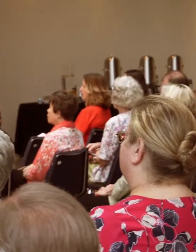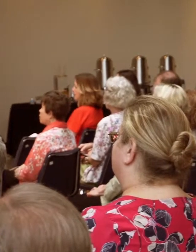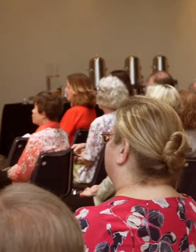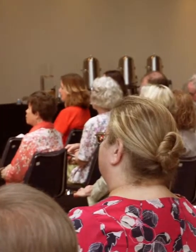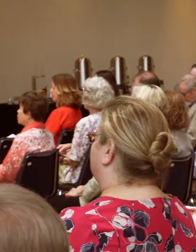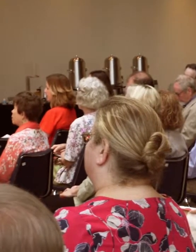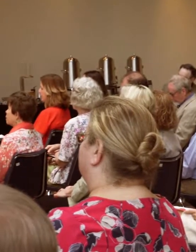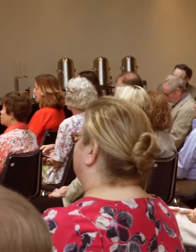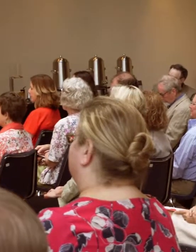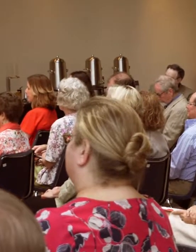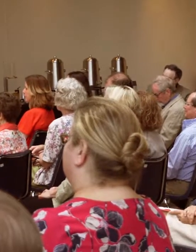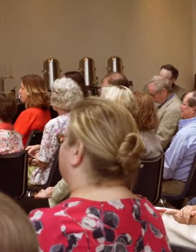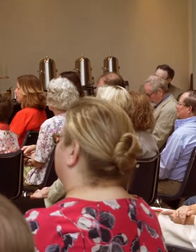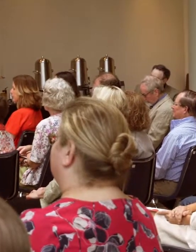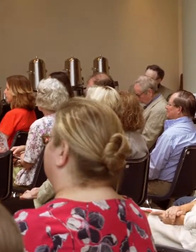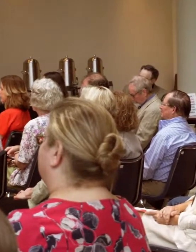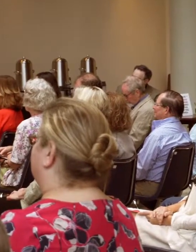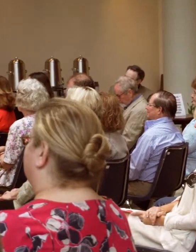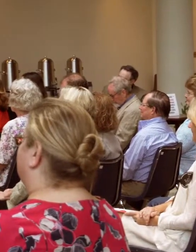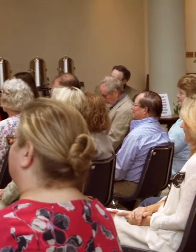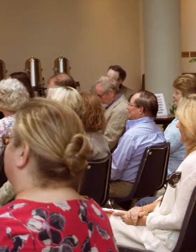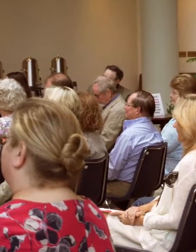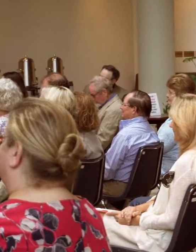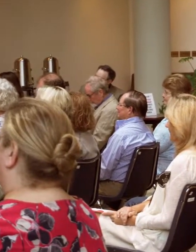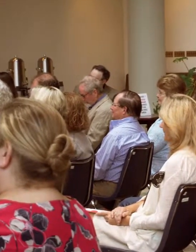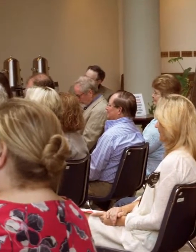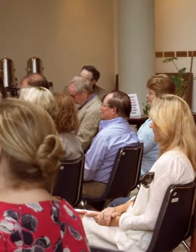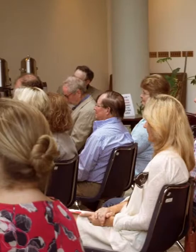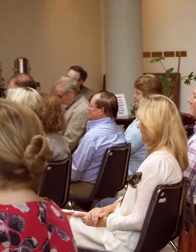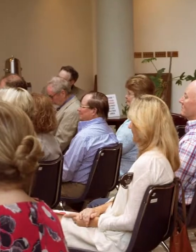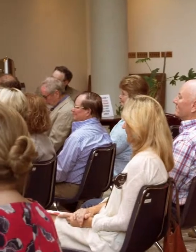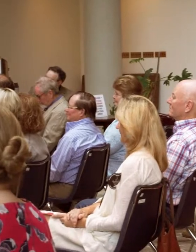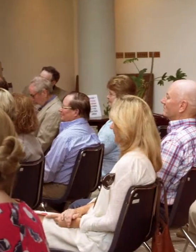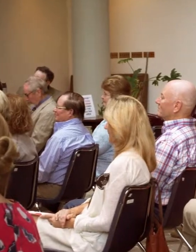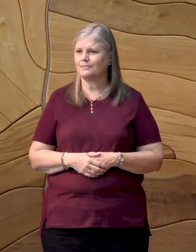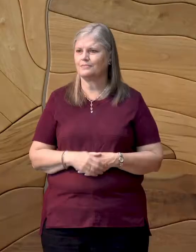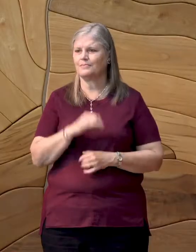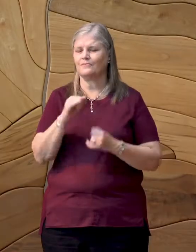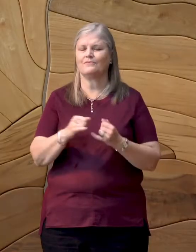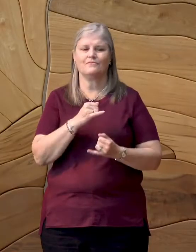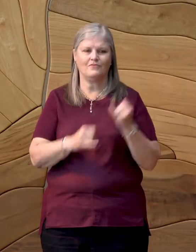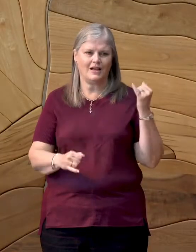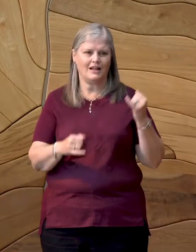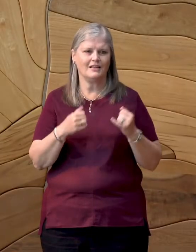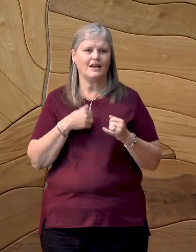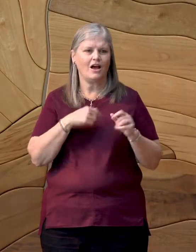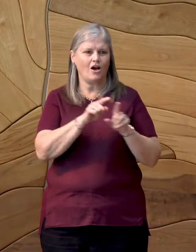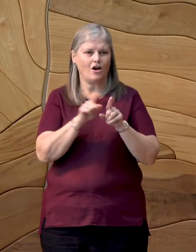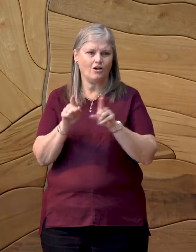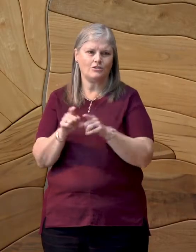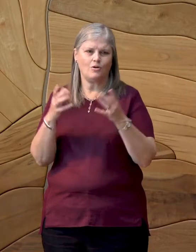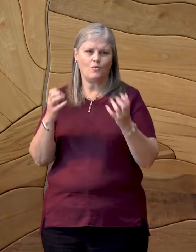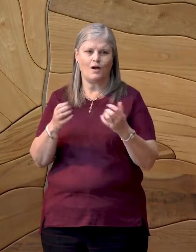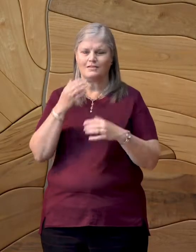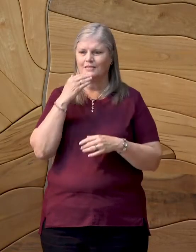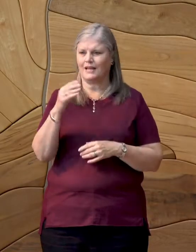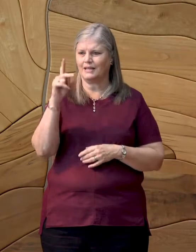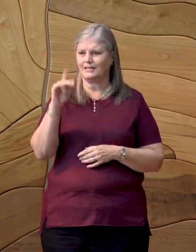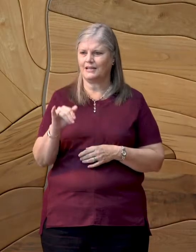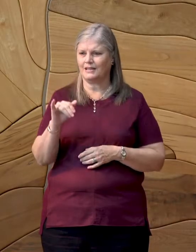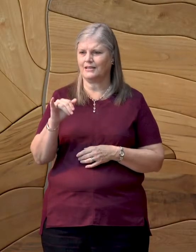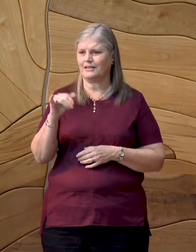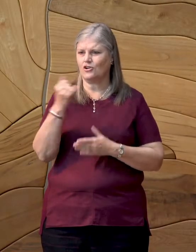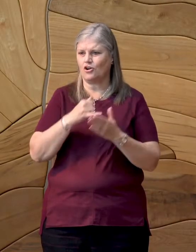Thank you for your attention. Thank you for being here. And finally, I also want to thank the Kentucky